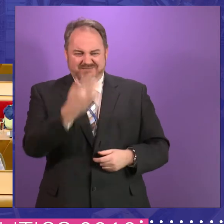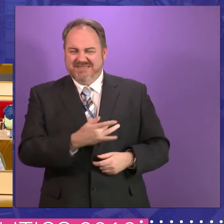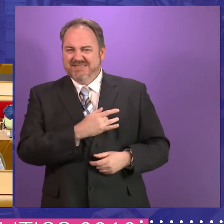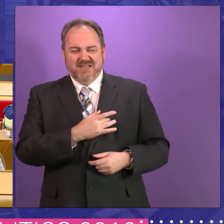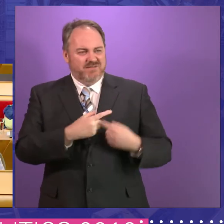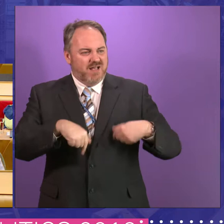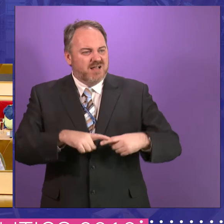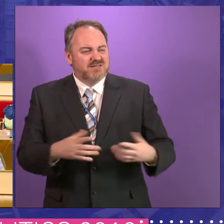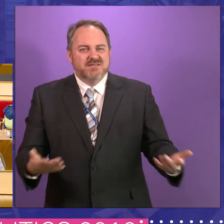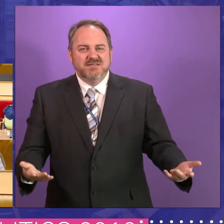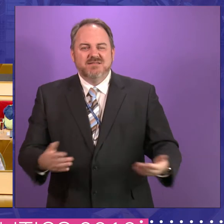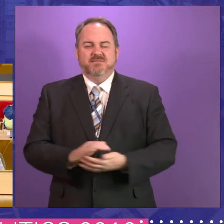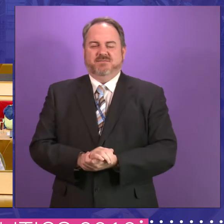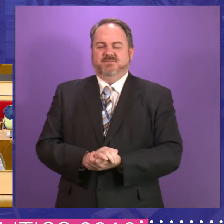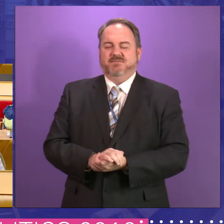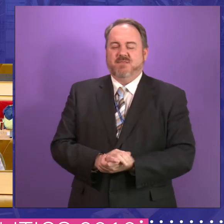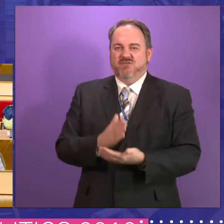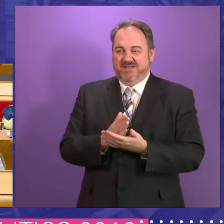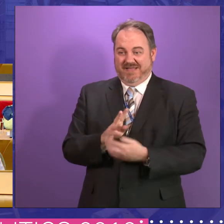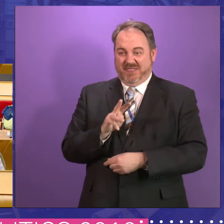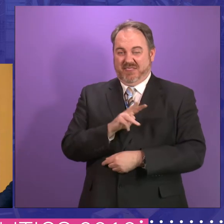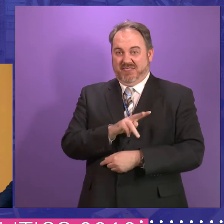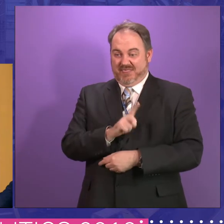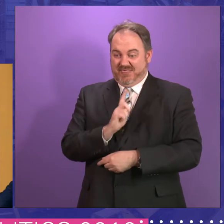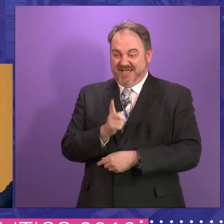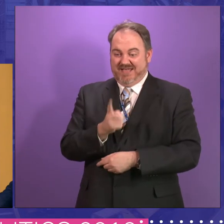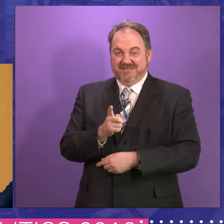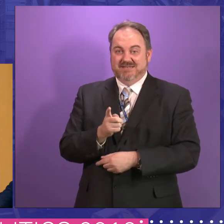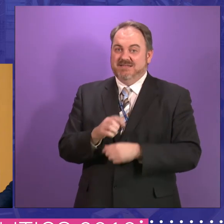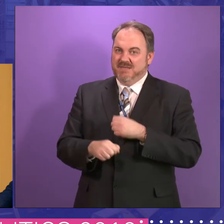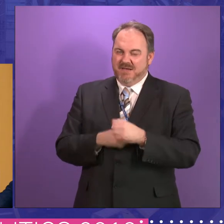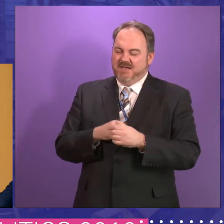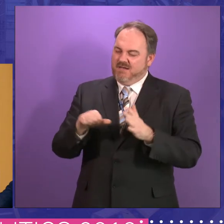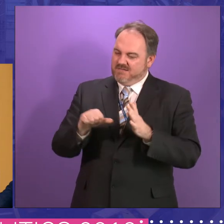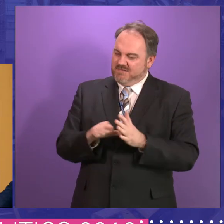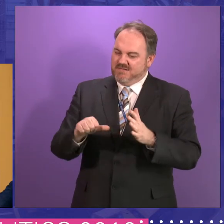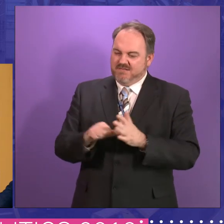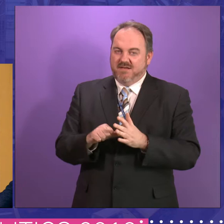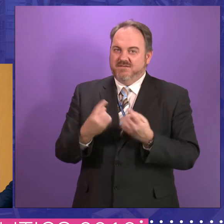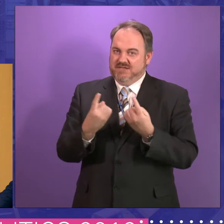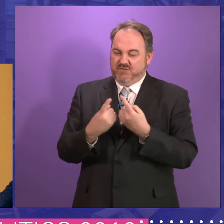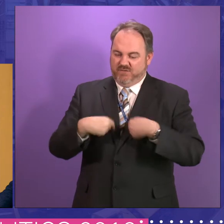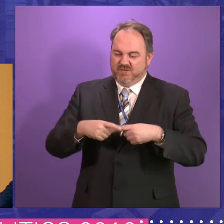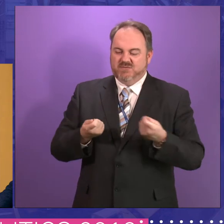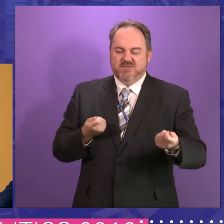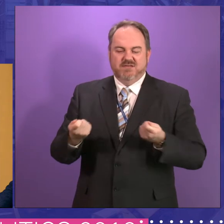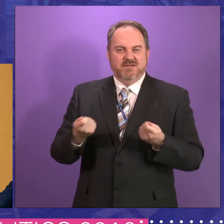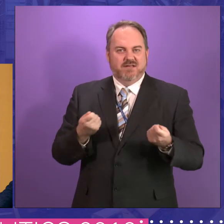we should remain. And this is proving to be a very, very difficult issue indeed. Now,